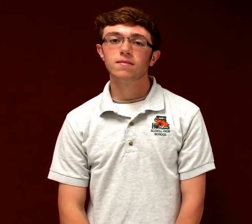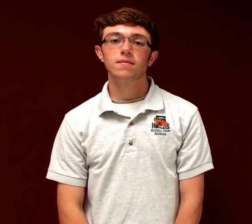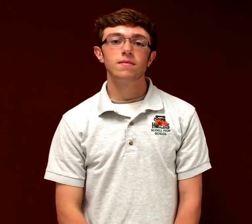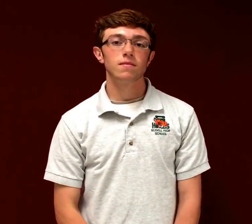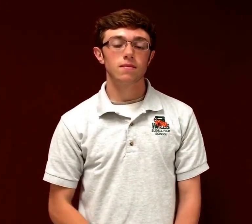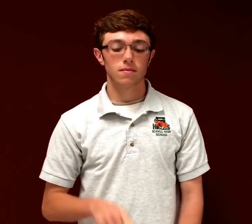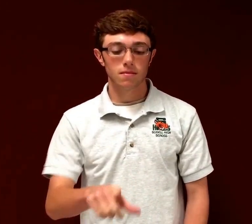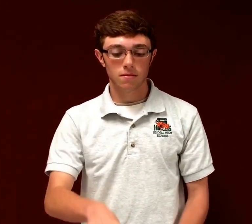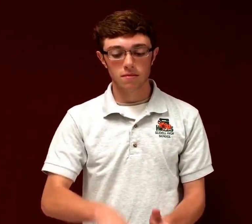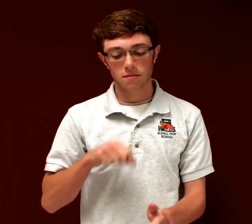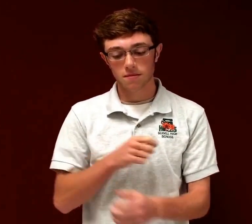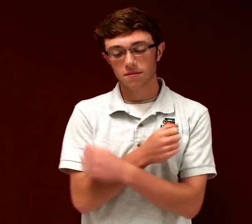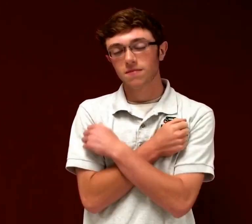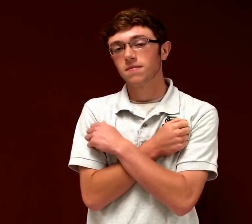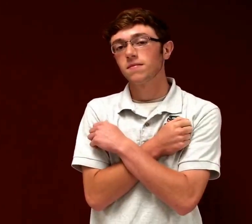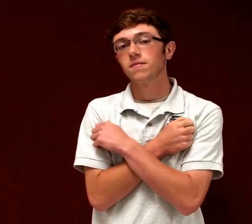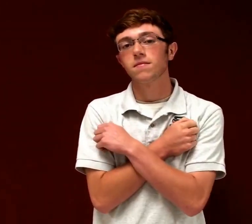and you'll find love,